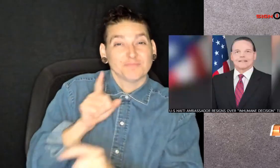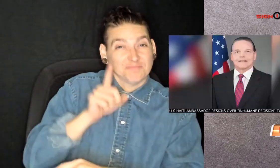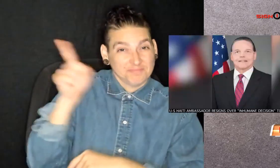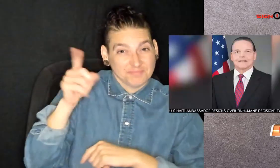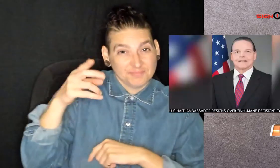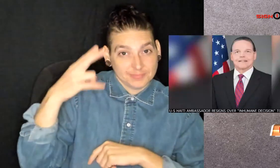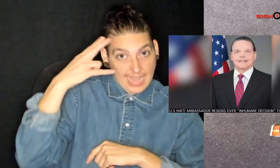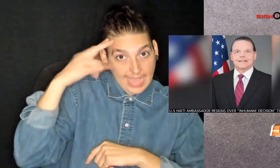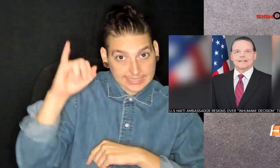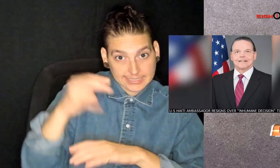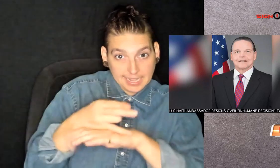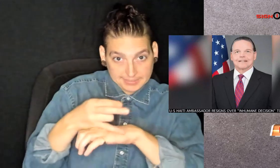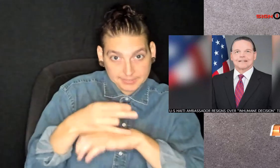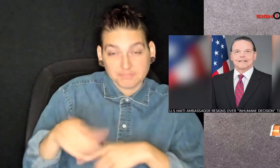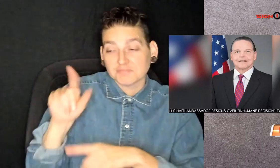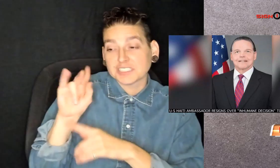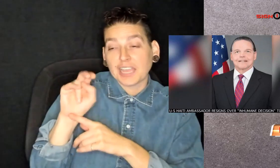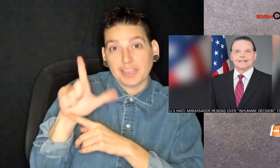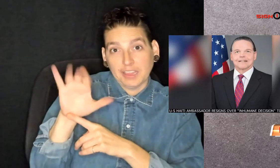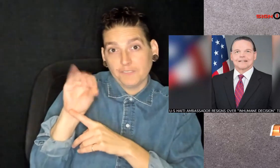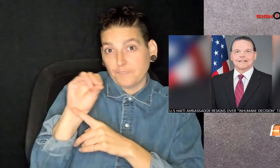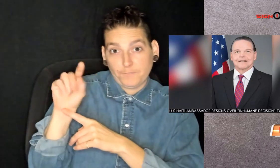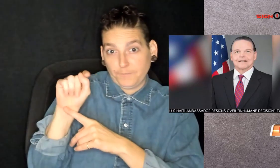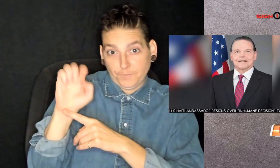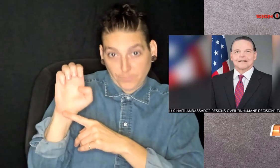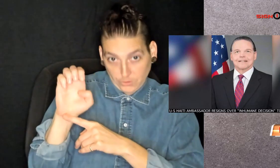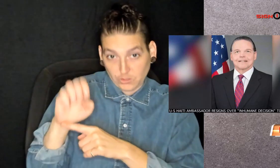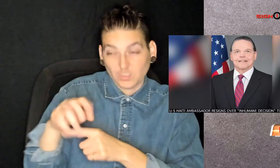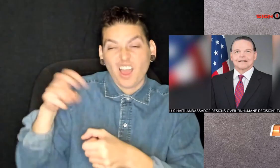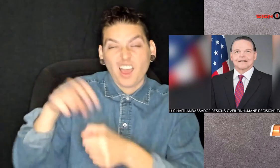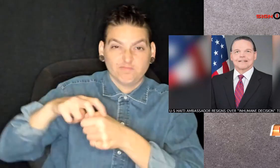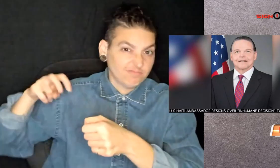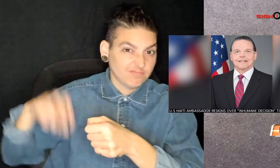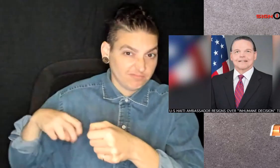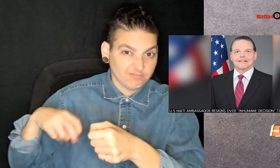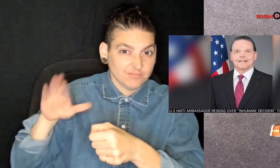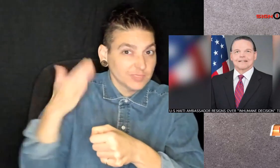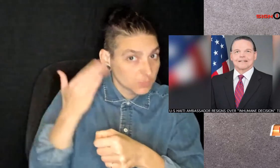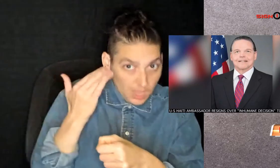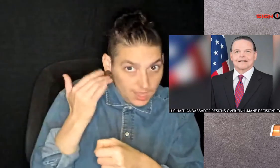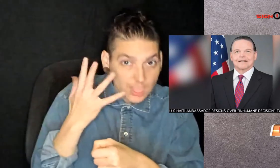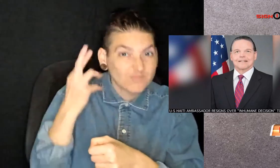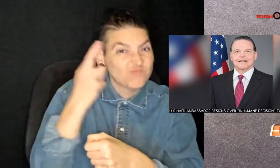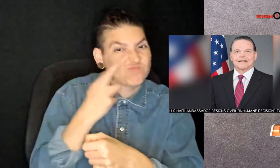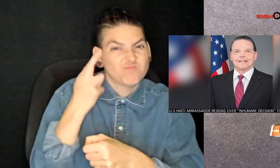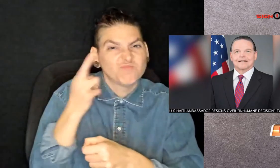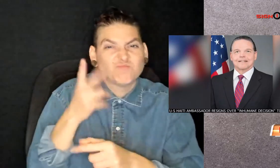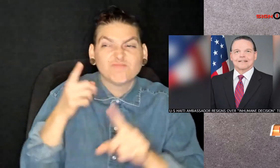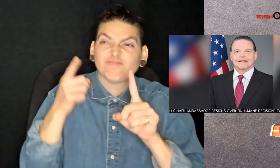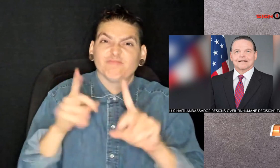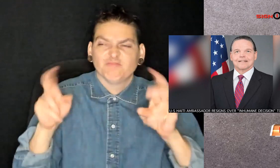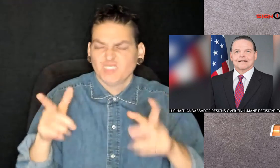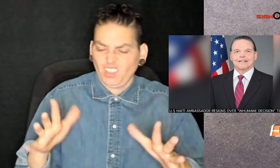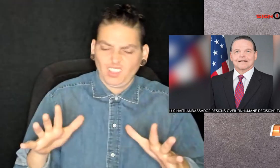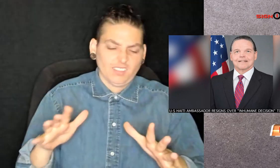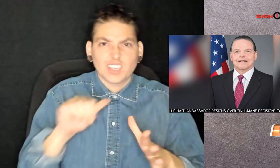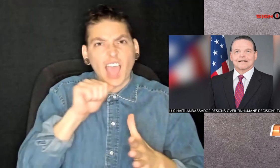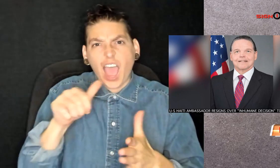U.S. Envoy to Haiti, Daniel Foote, has resigned, saying the reason